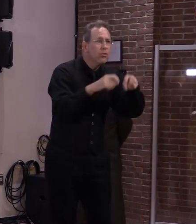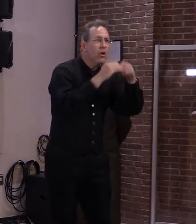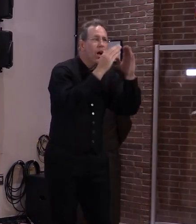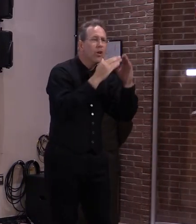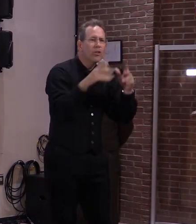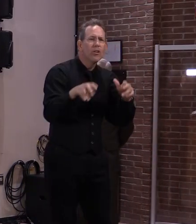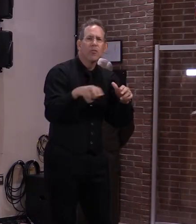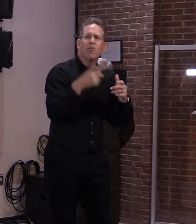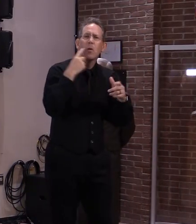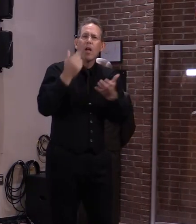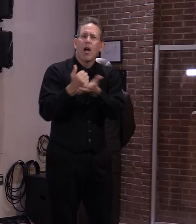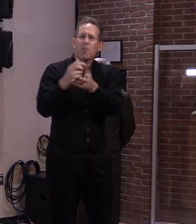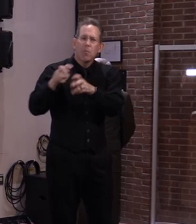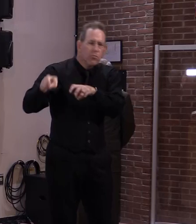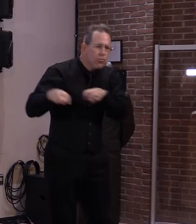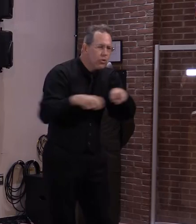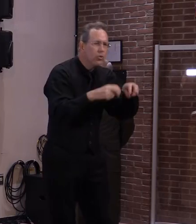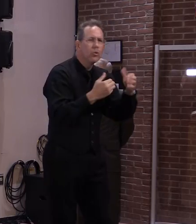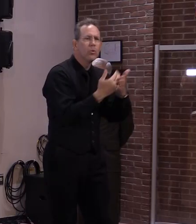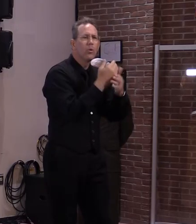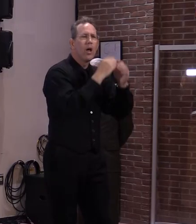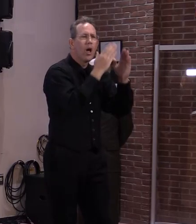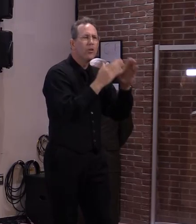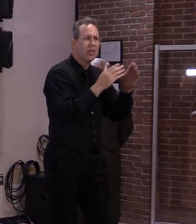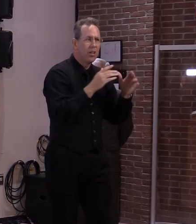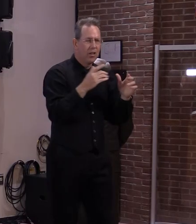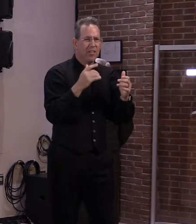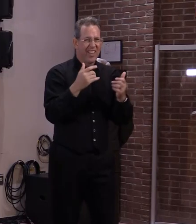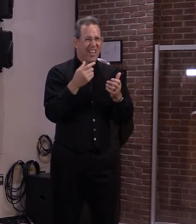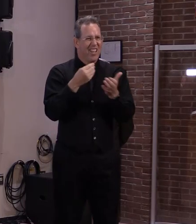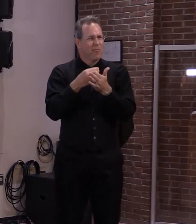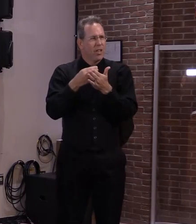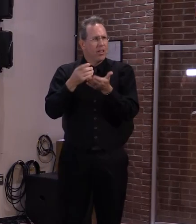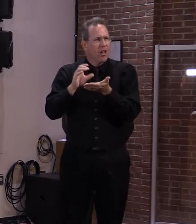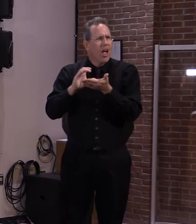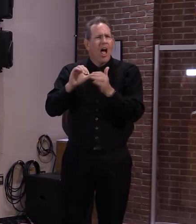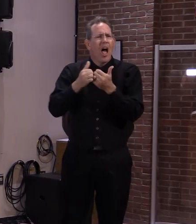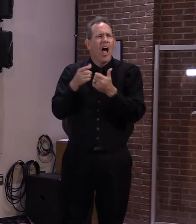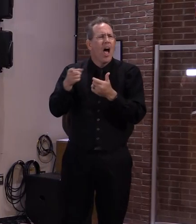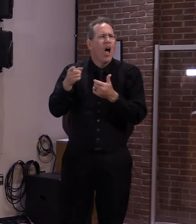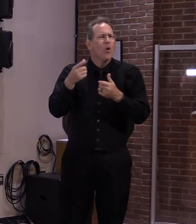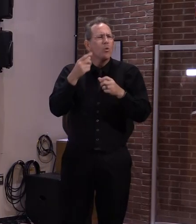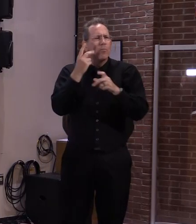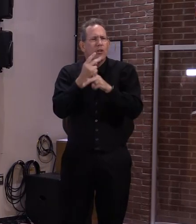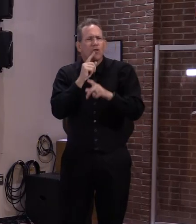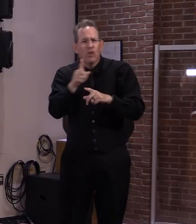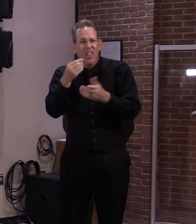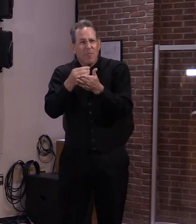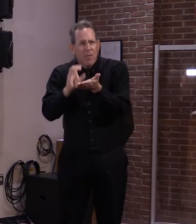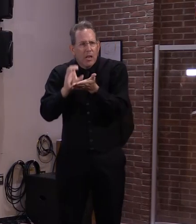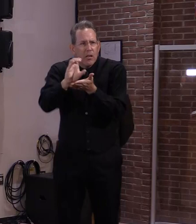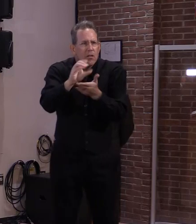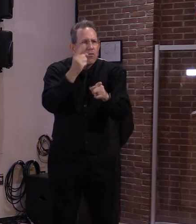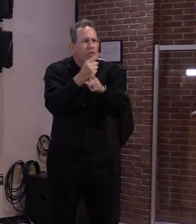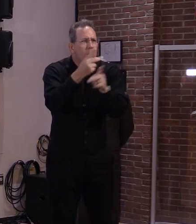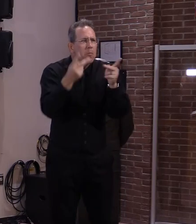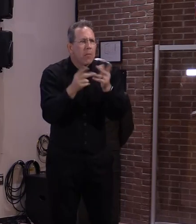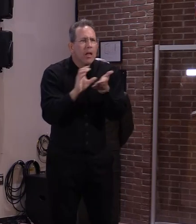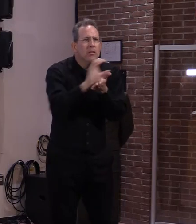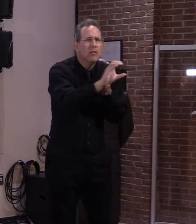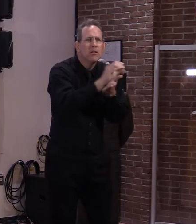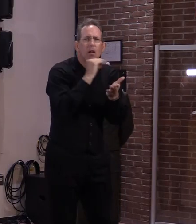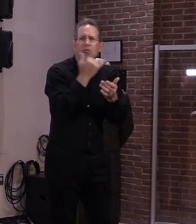voucher program, what sort of checks will there be to make sure that the money is being spent where it needs to be spent on housing?